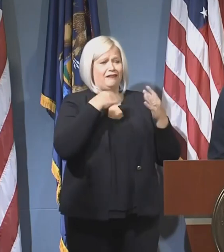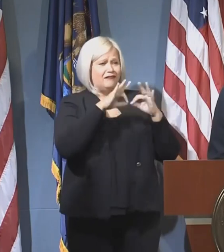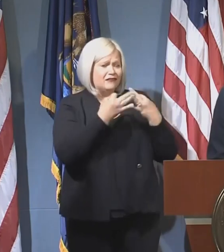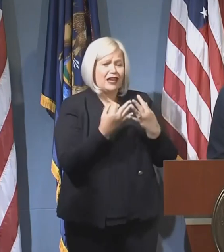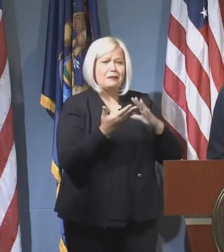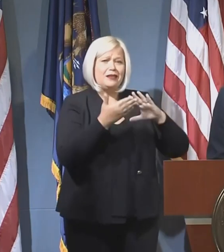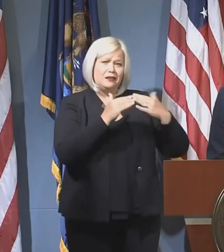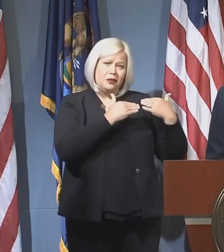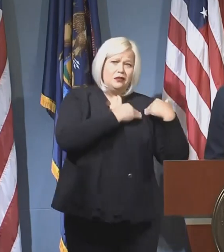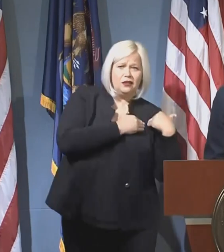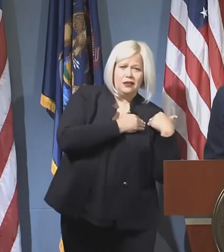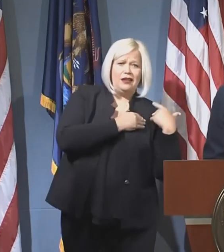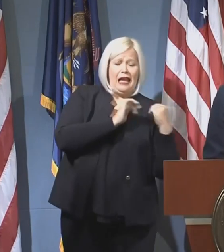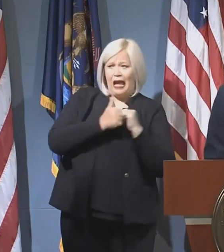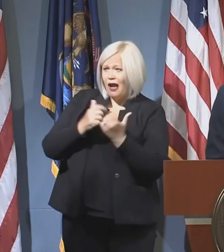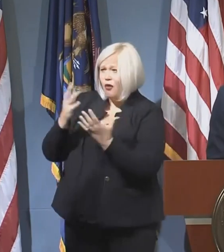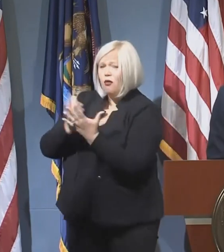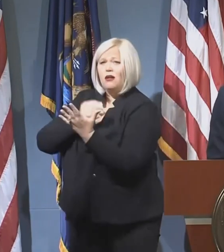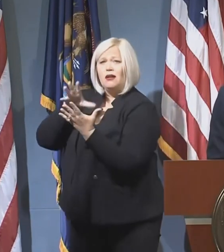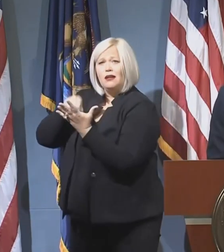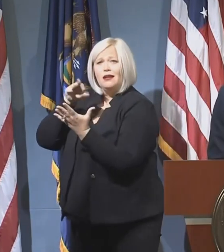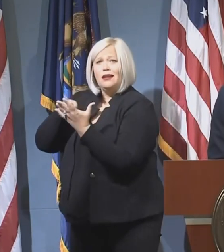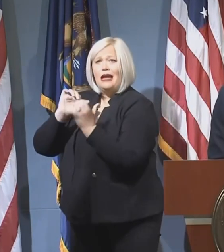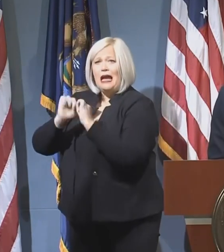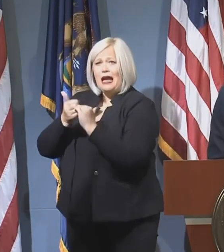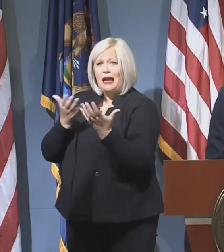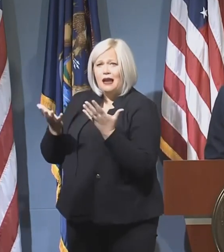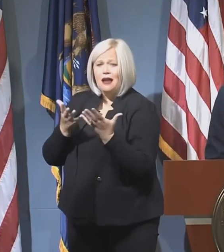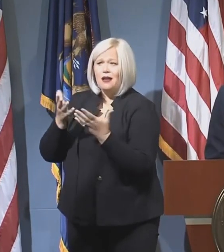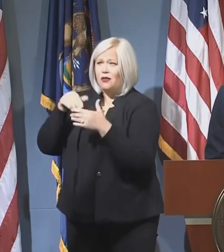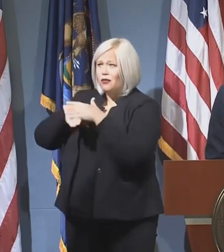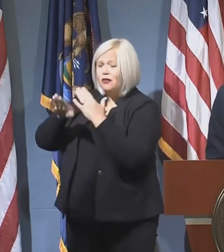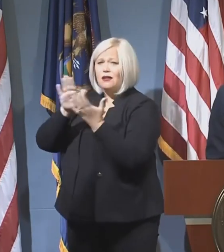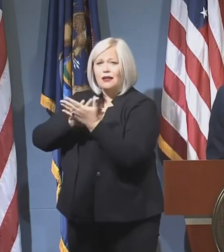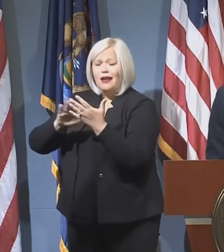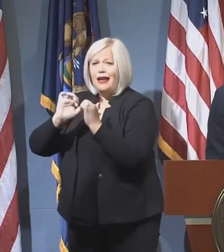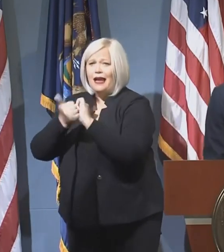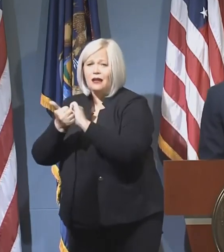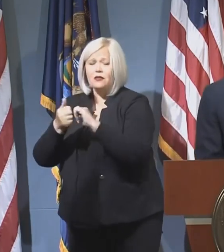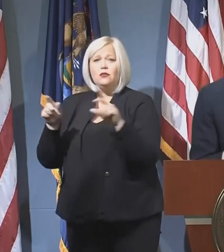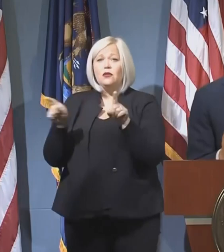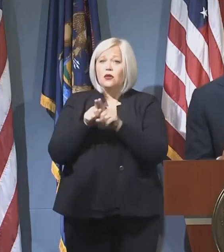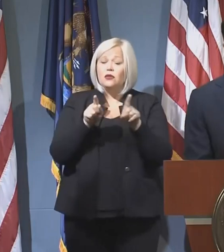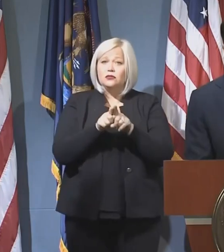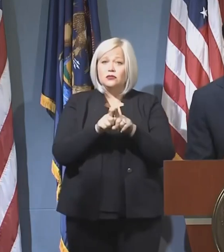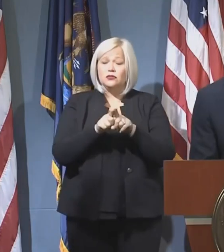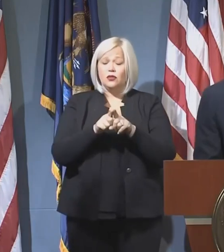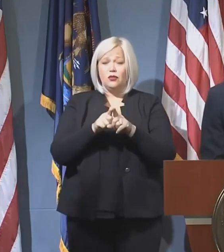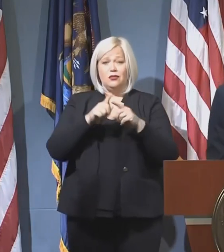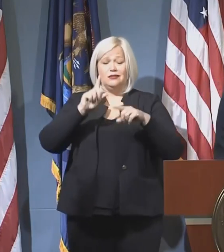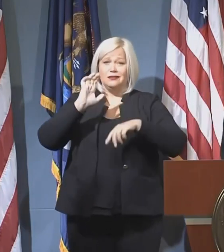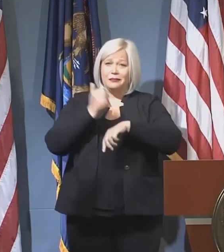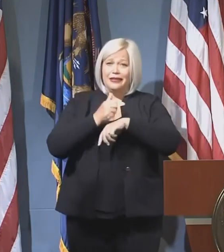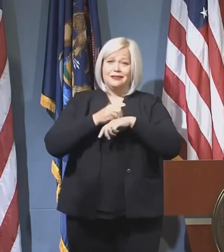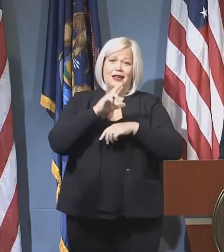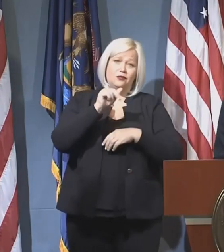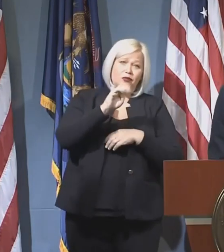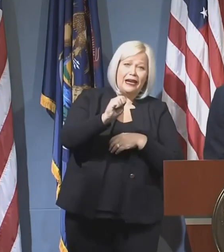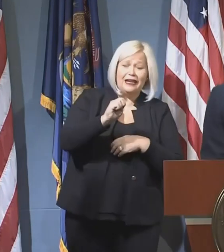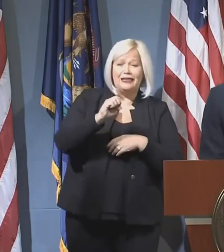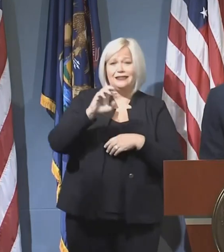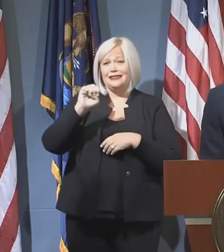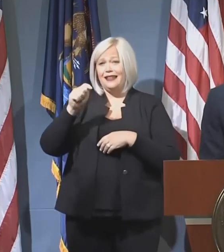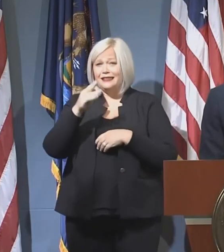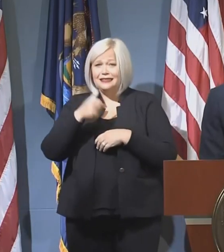community obligations that they have. We also know that there are significant attainment gaps that exist by race, ethnicity, income,